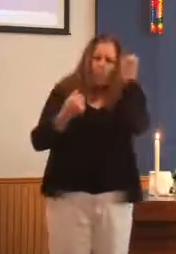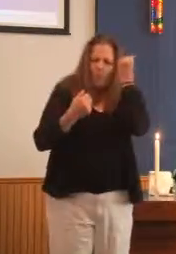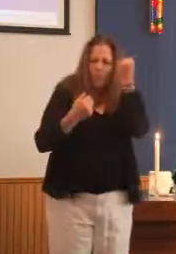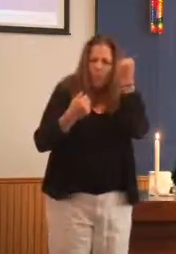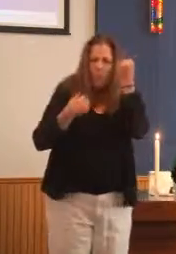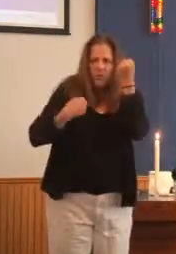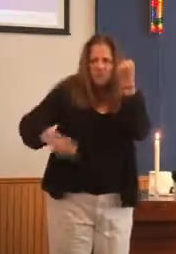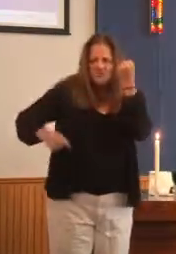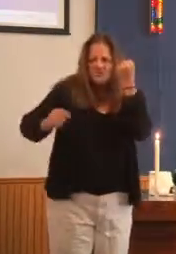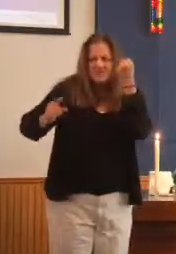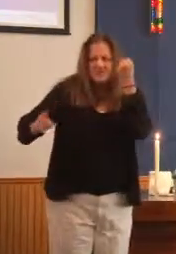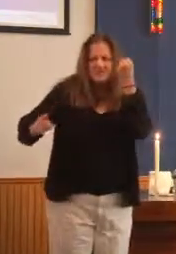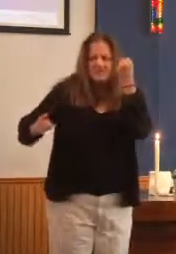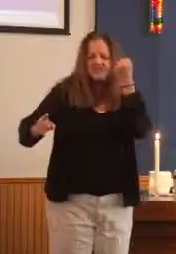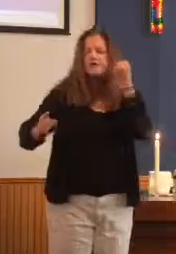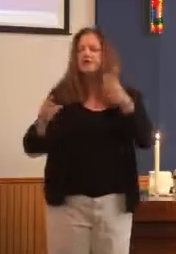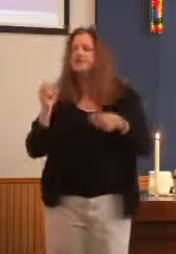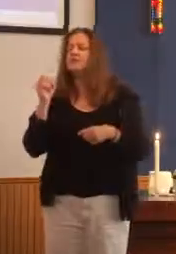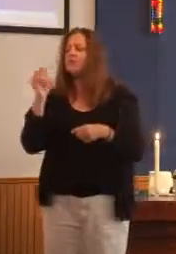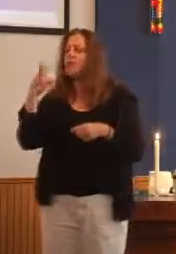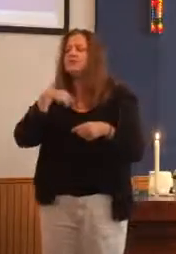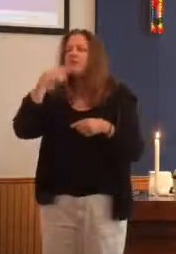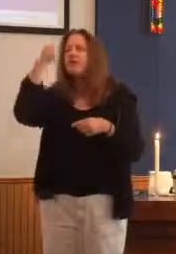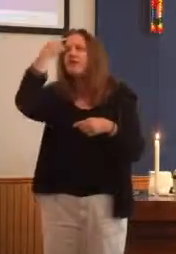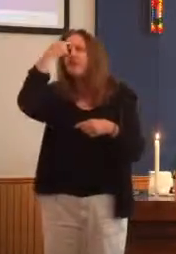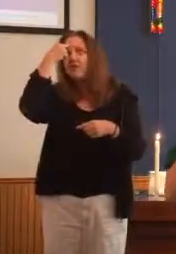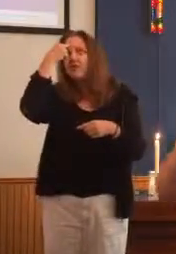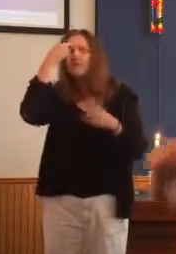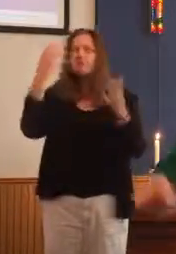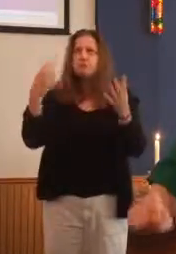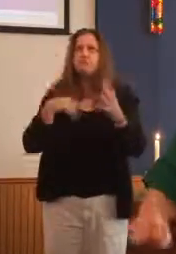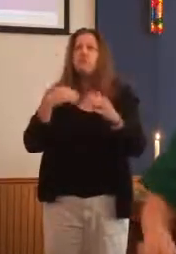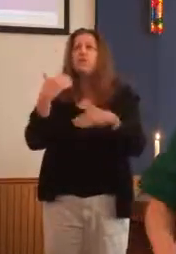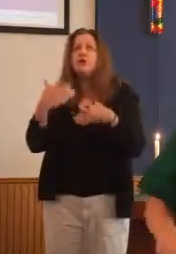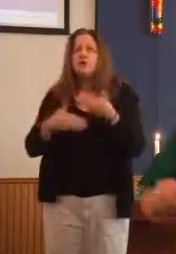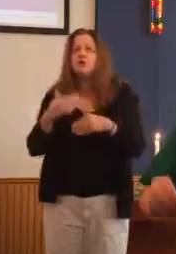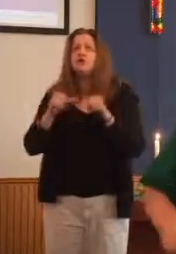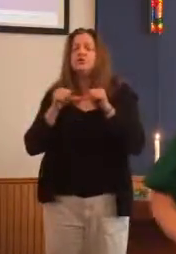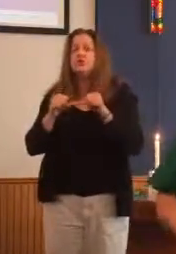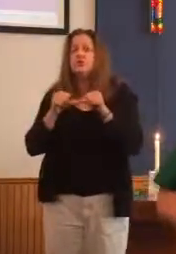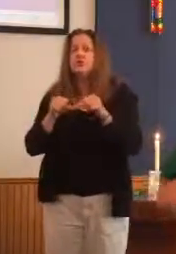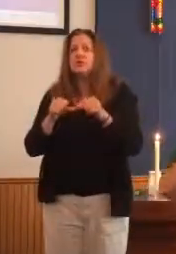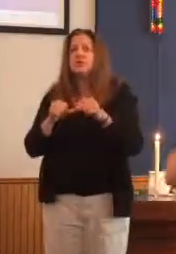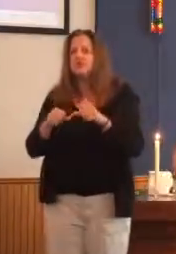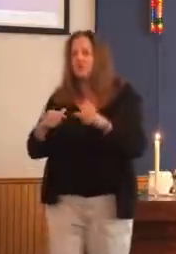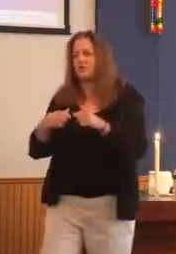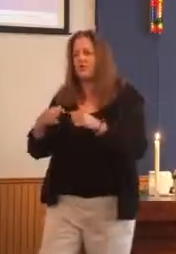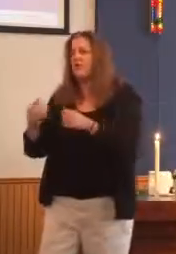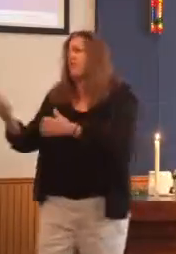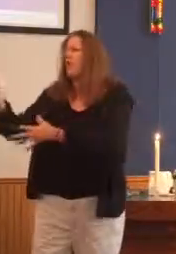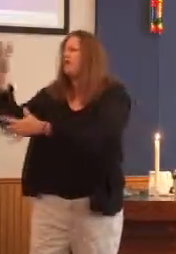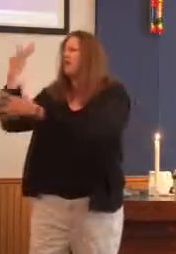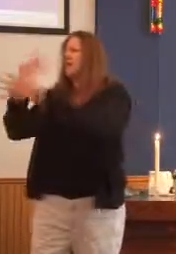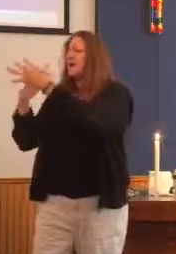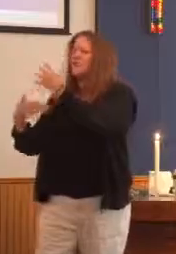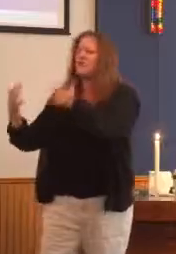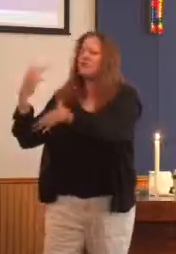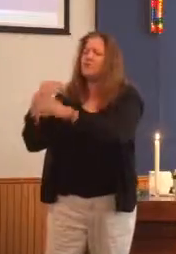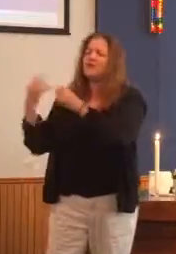We continue, or we think we continue to punish people for things they did years and years ago.